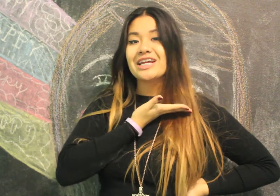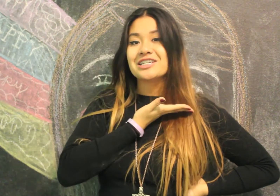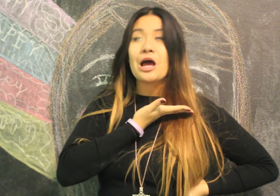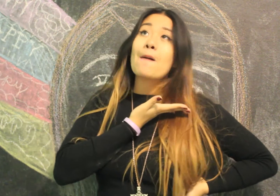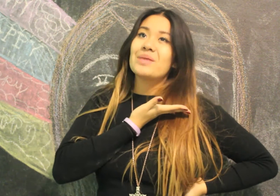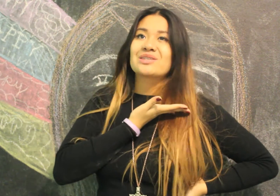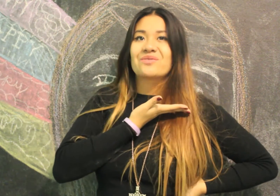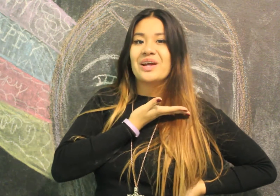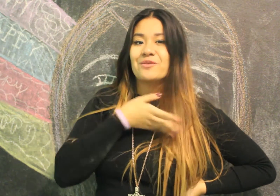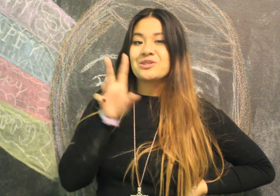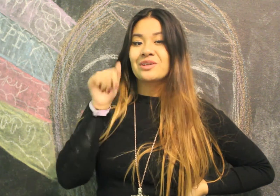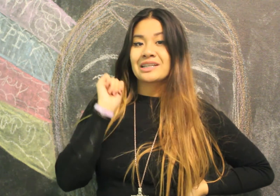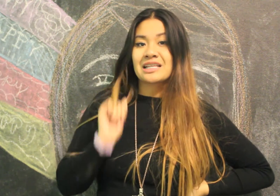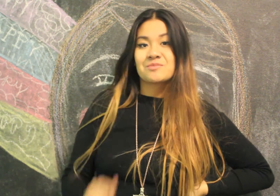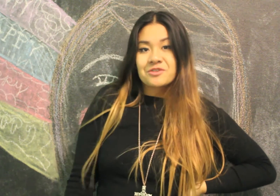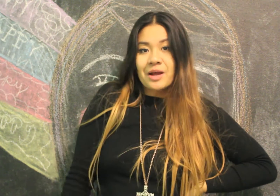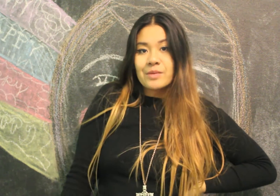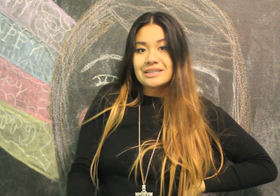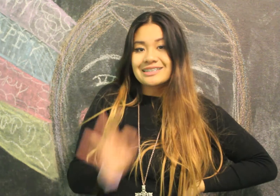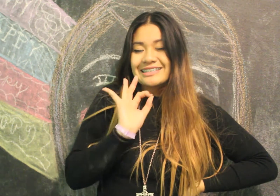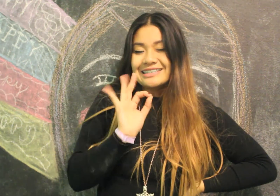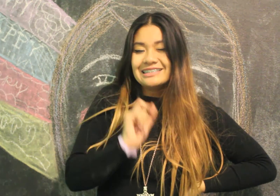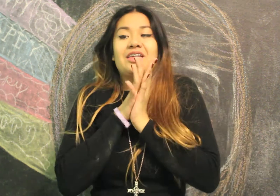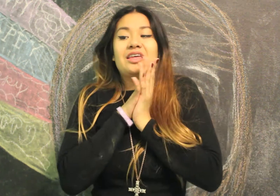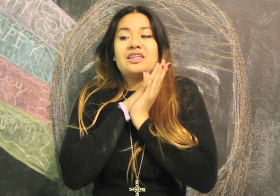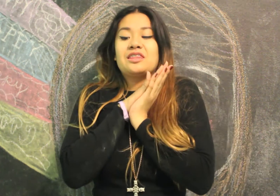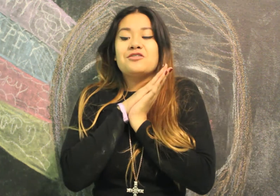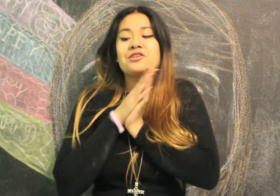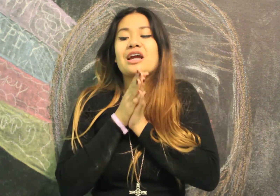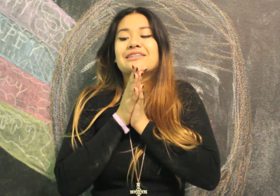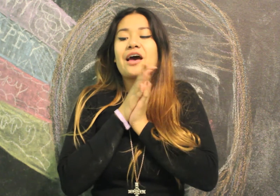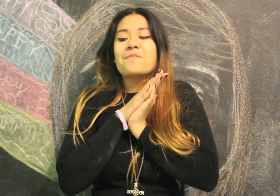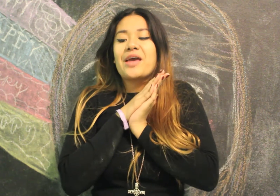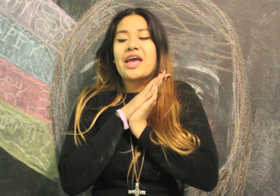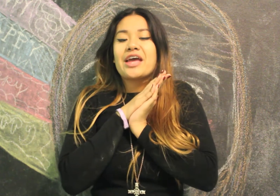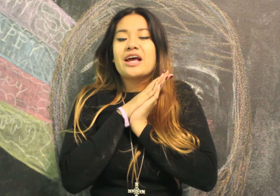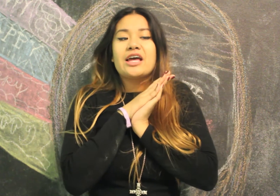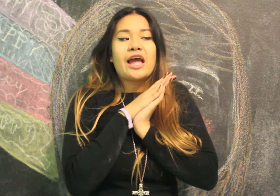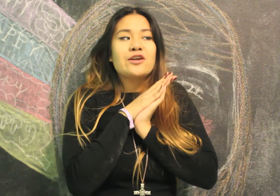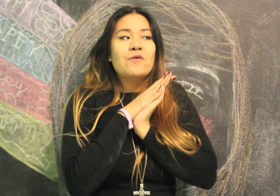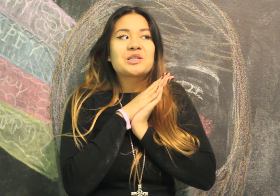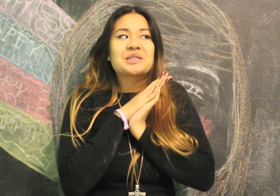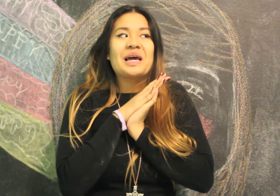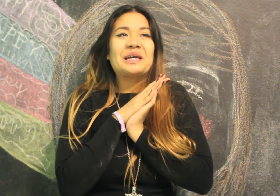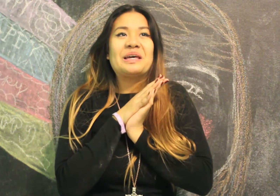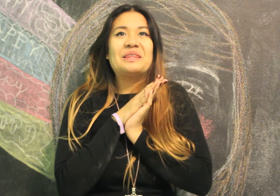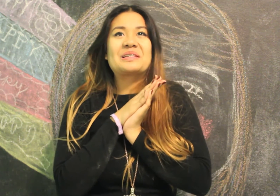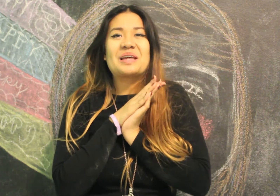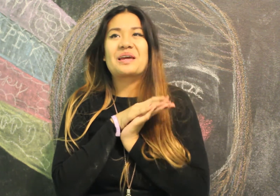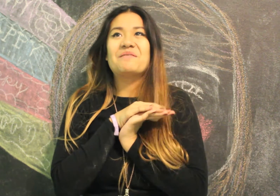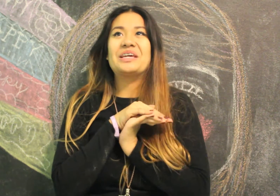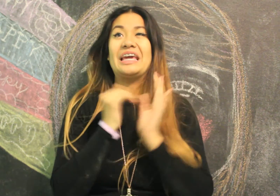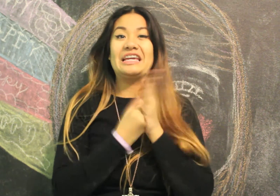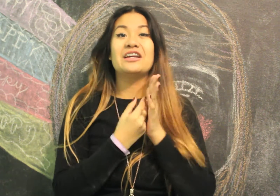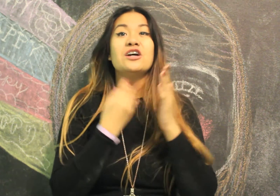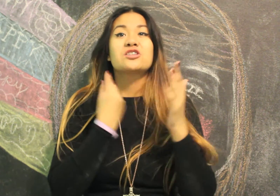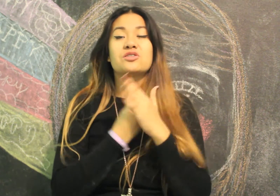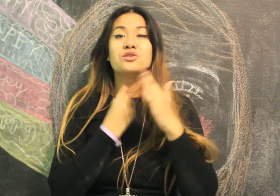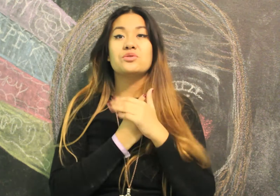Asian best friend once you click that subscribe button The new year has come and I know it's like the second week in to the new